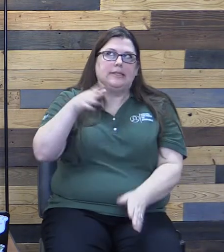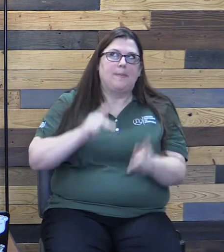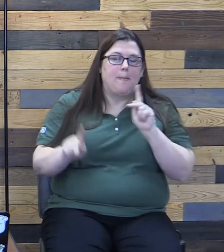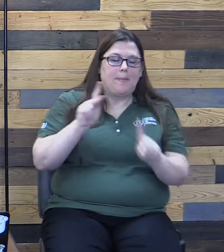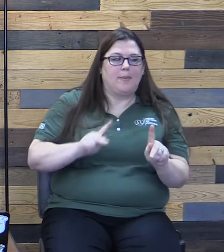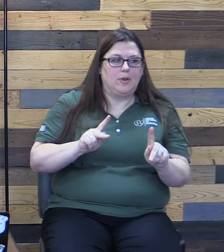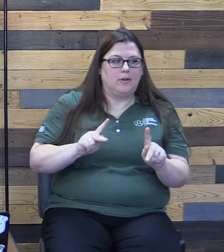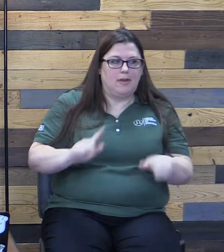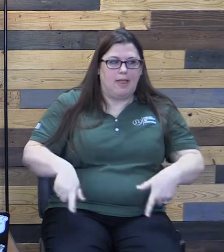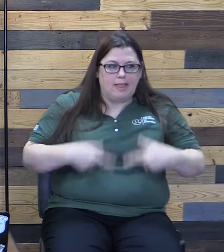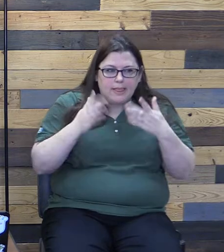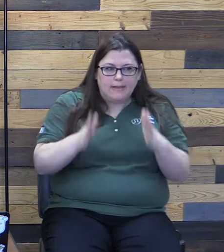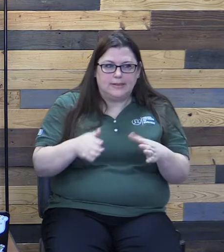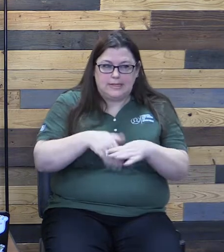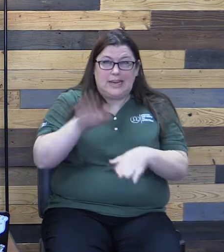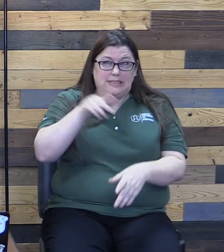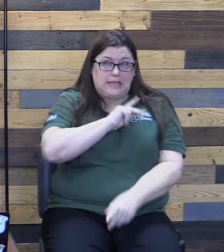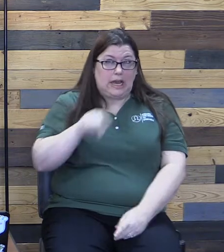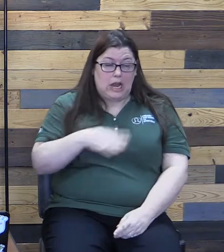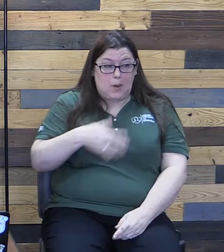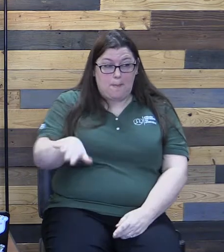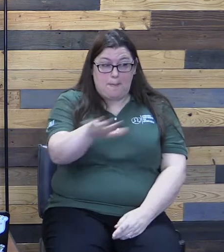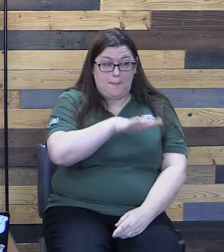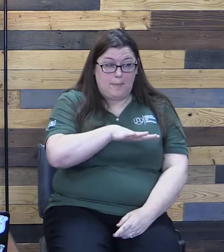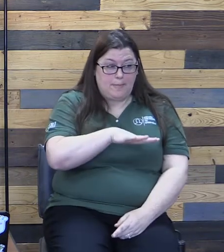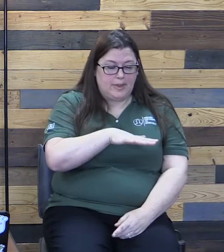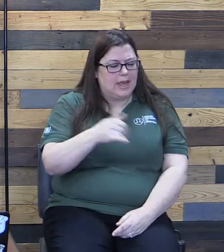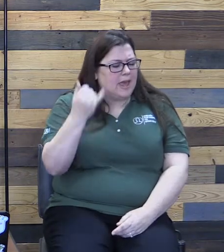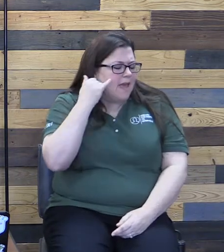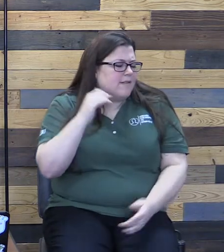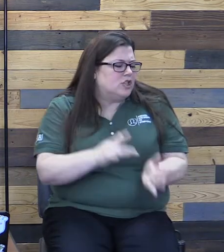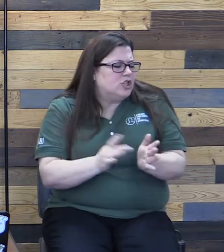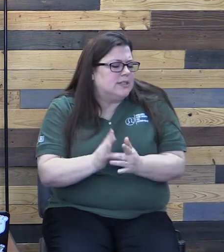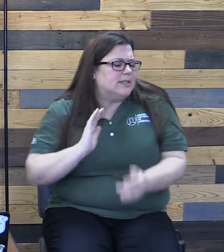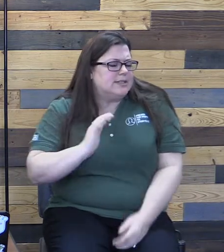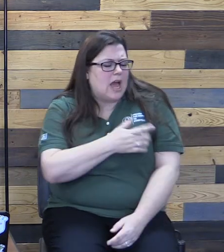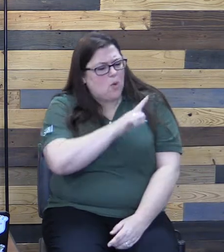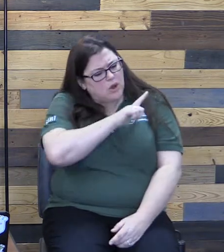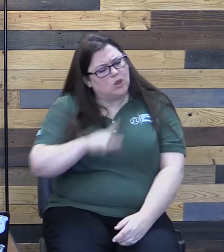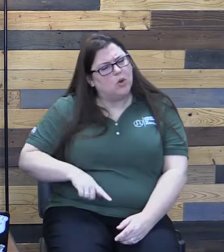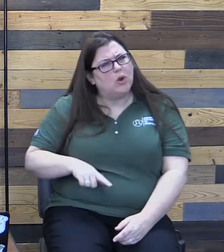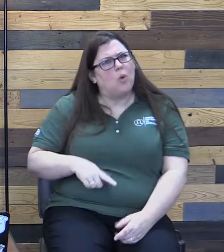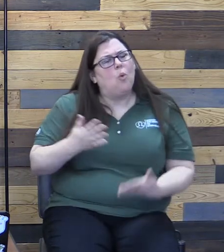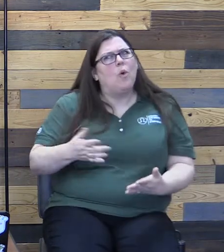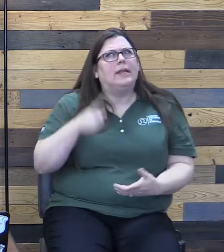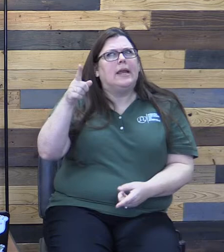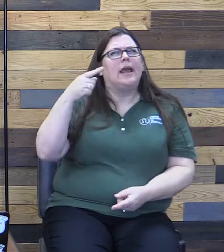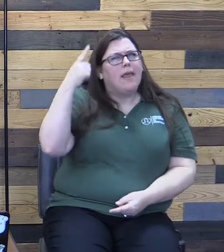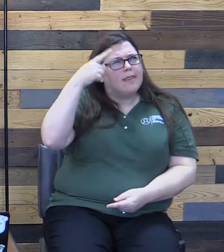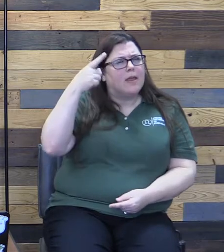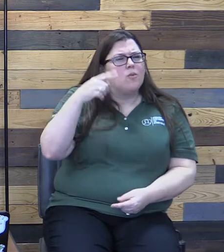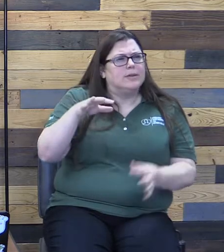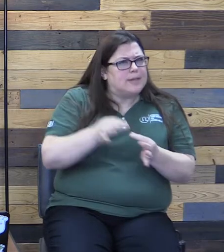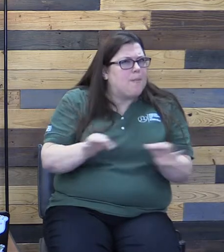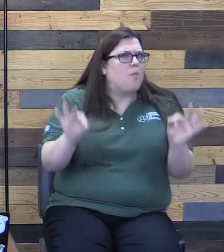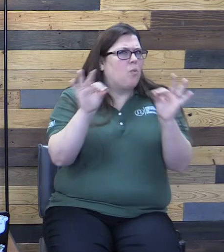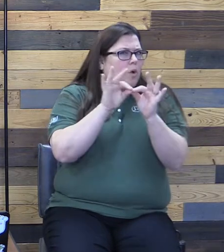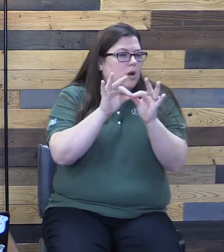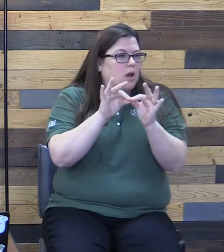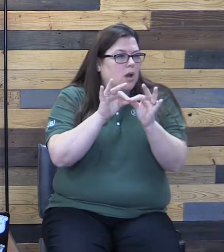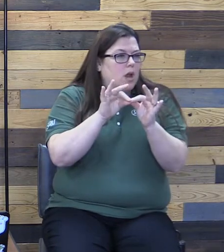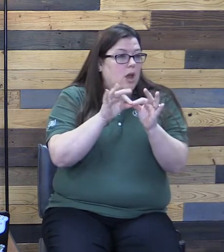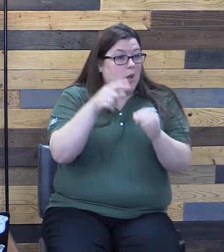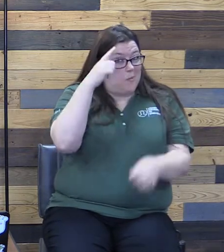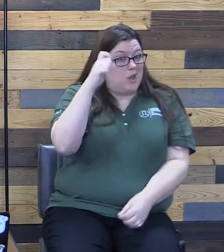So if Jesus is our Lord, what did he consider important? Because as our Lord, what he considers